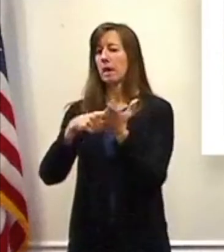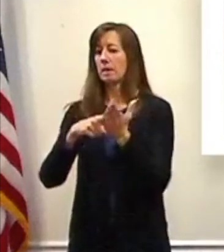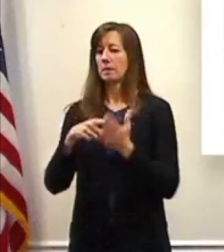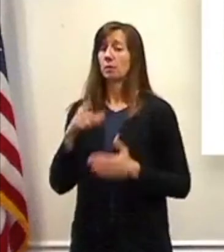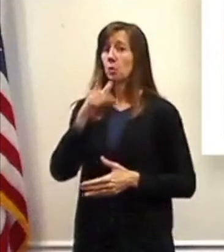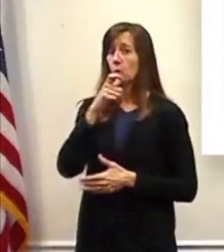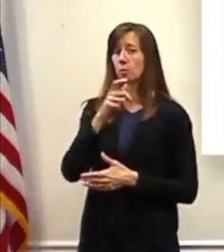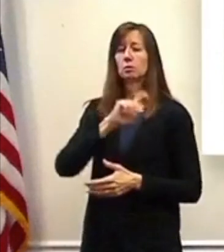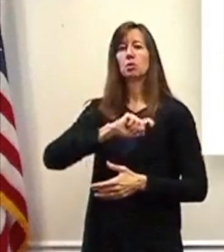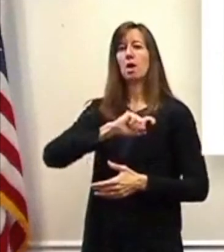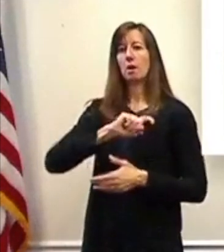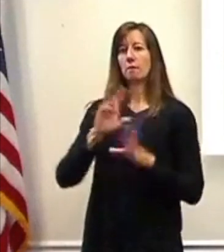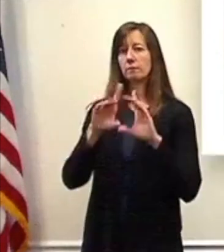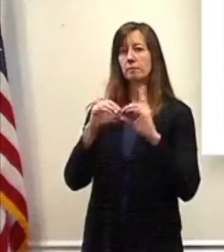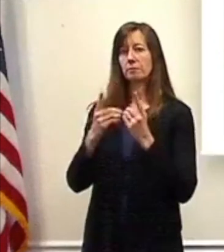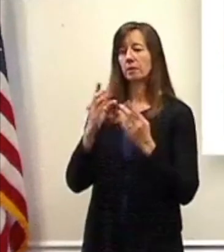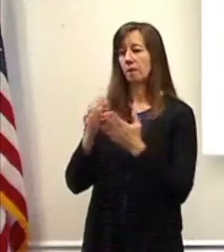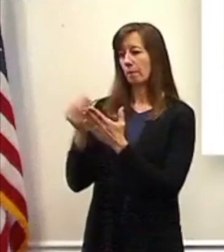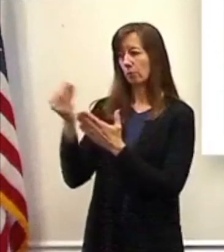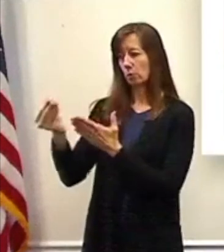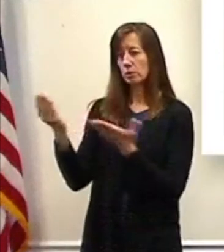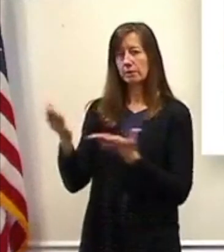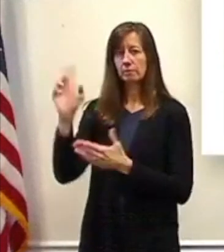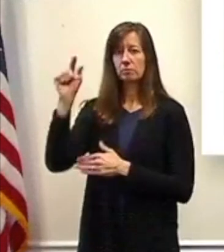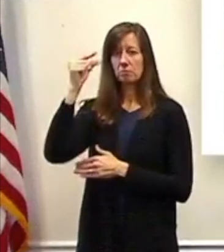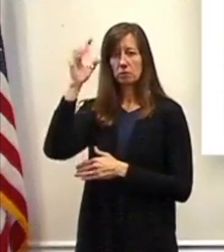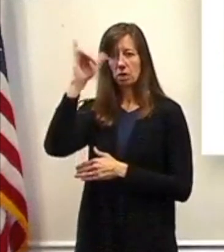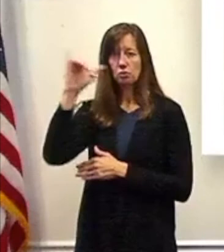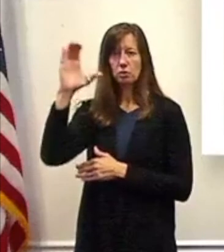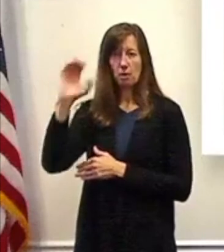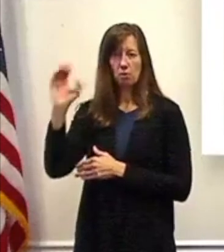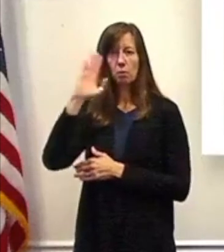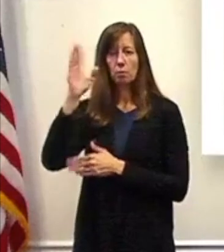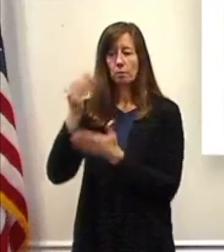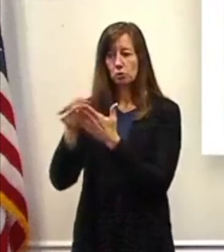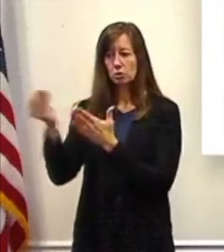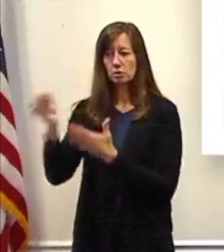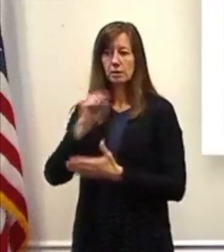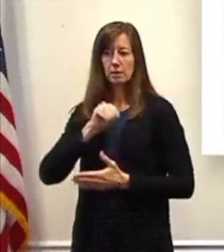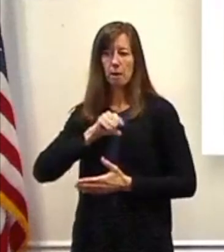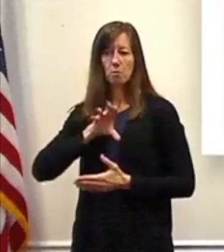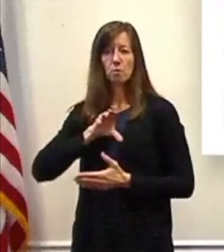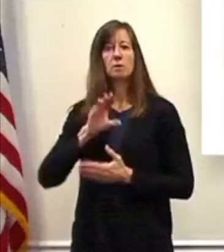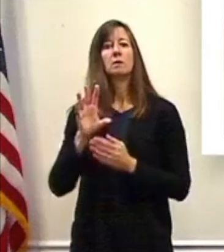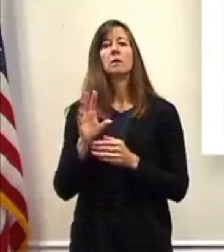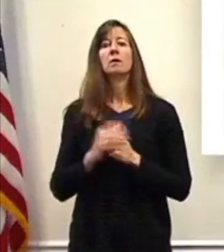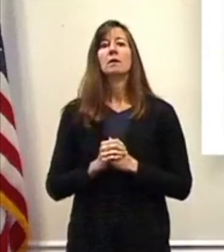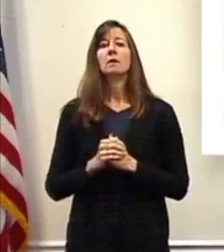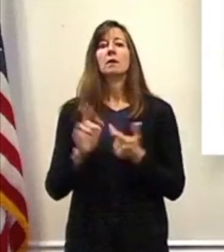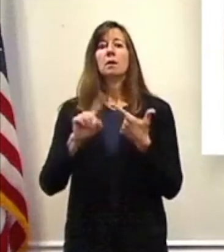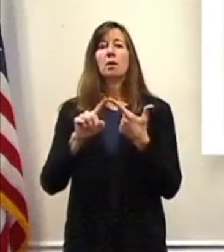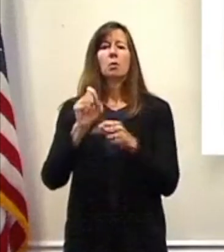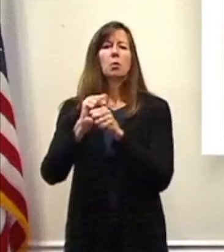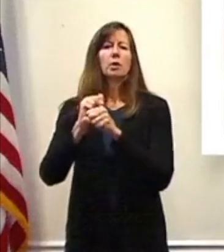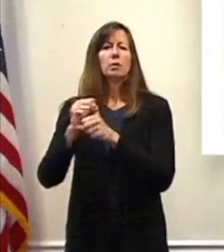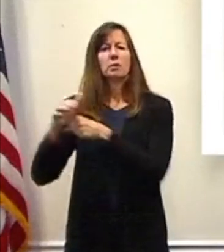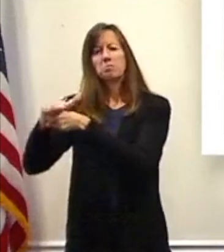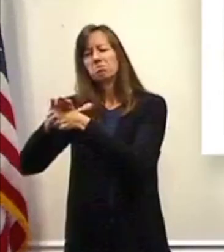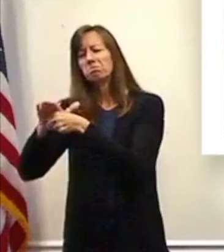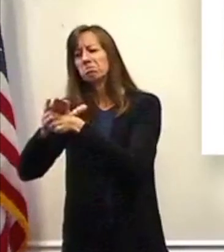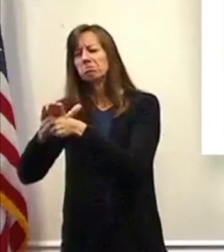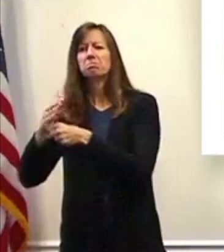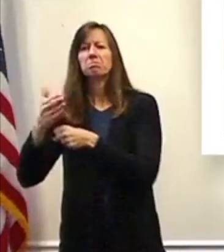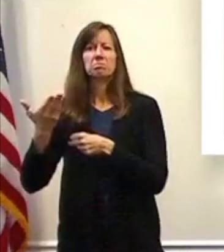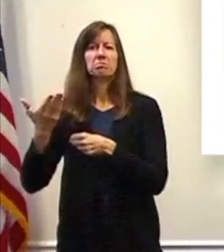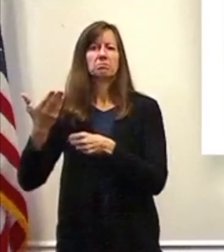purchased by the county government. We're working with local employers, the police agencies themselves, and our own Human